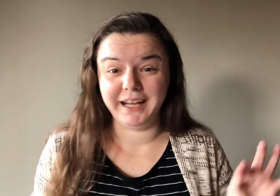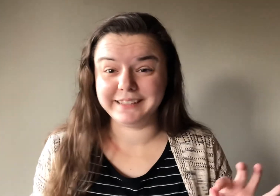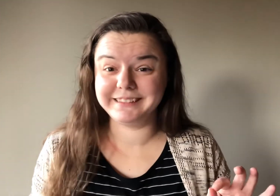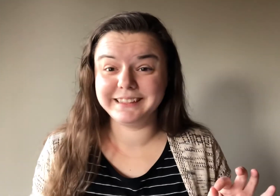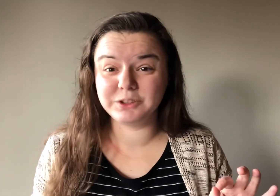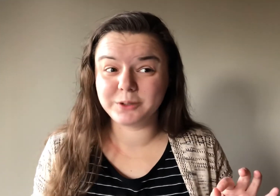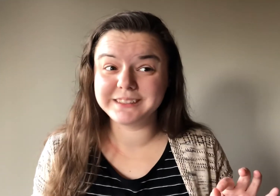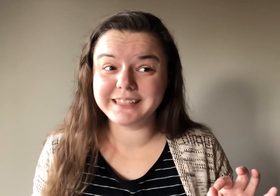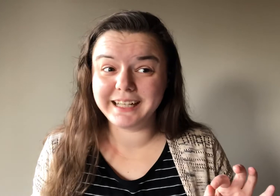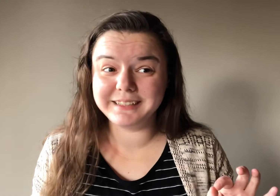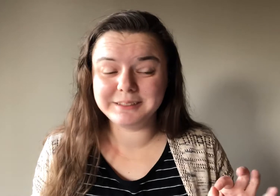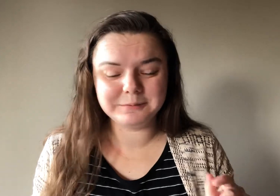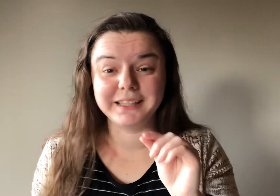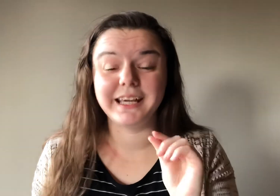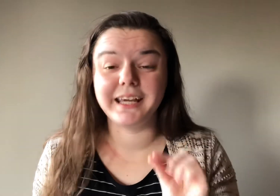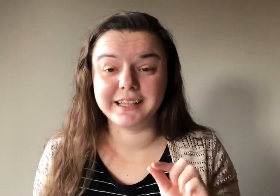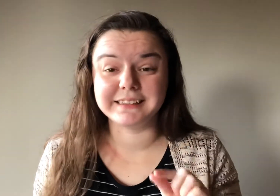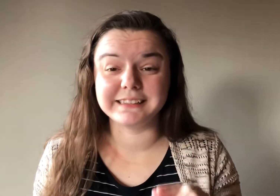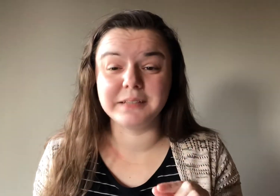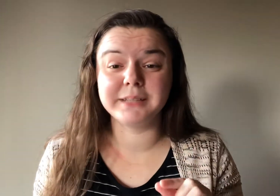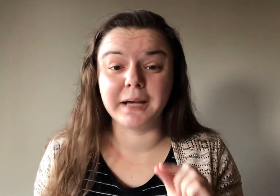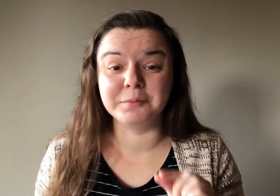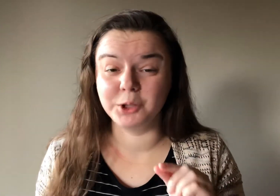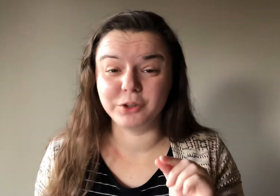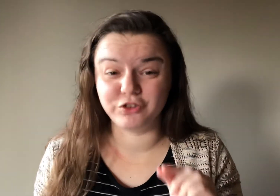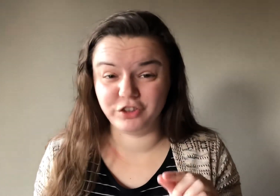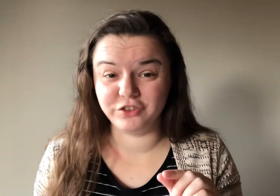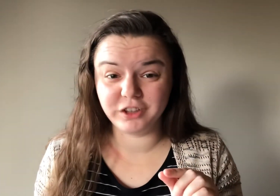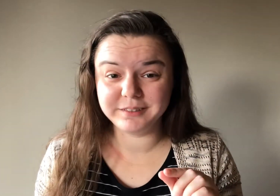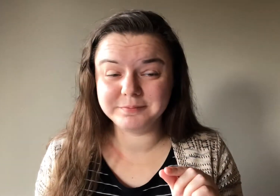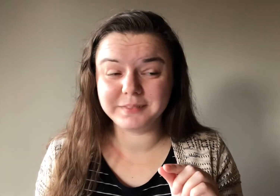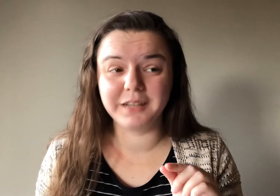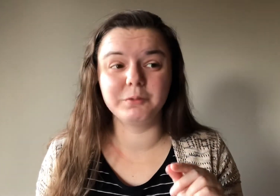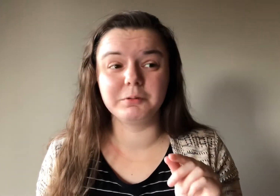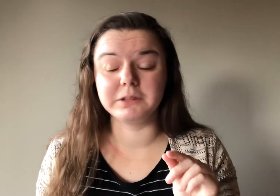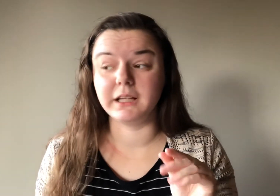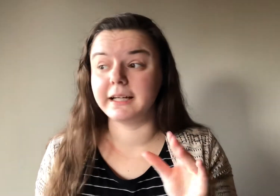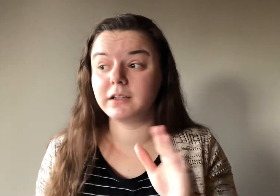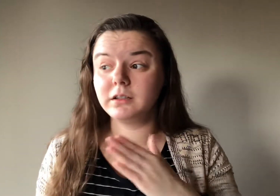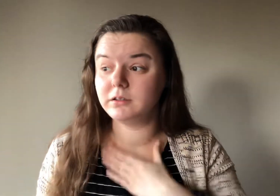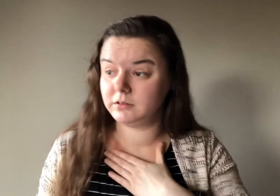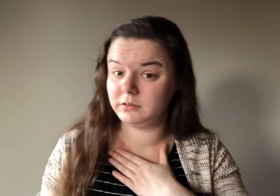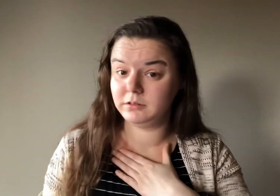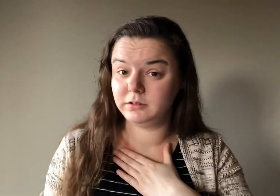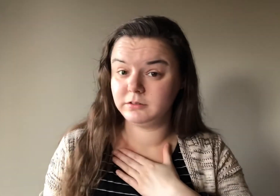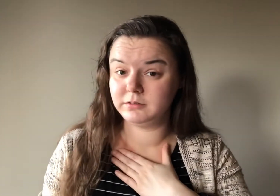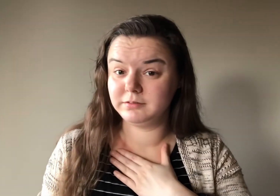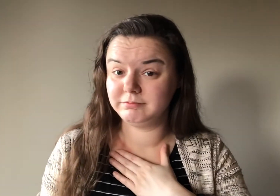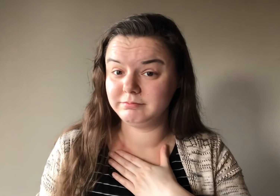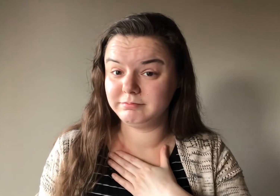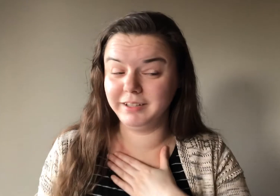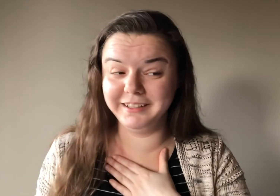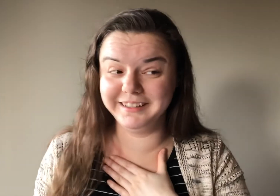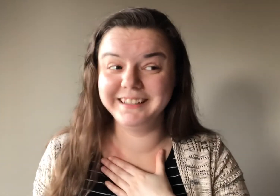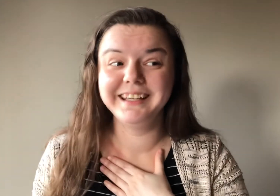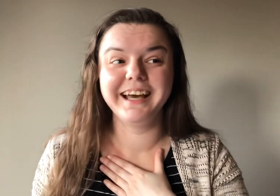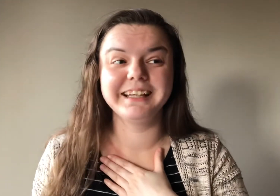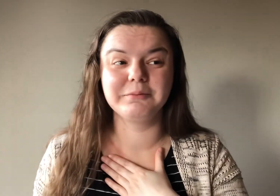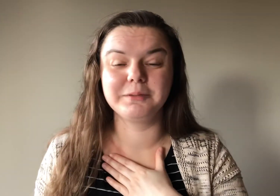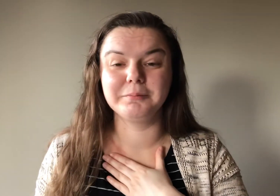acting towards the end. Me and Kate at the same time noticed Jinjin. And we were like, and then we